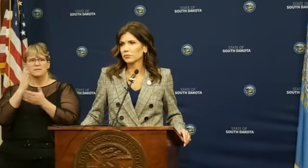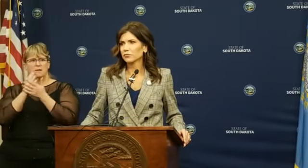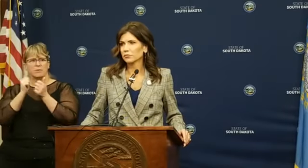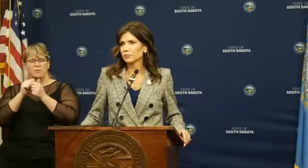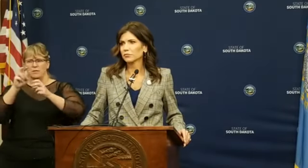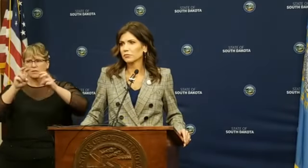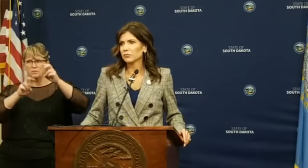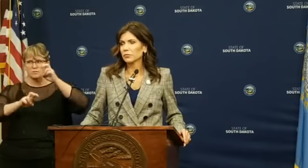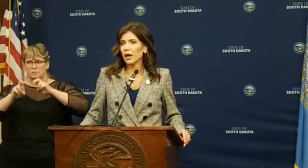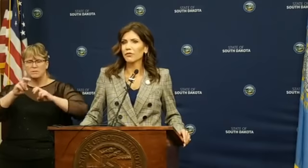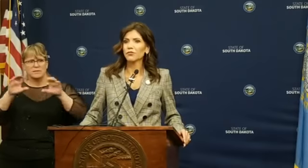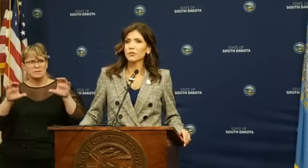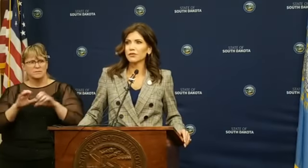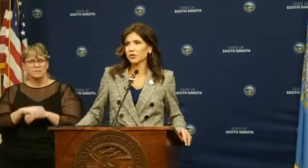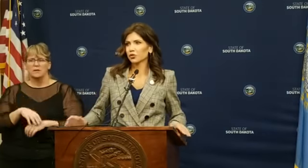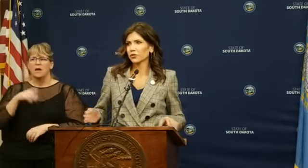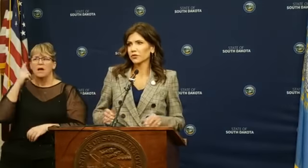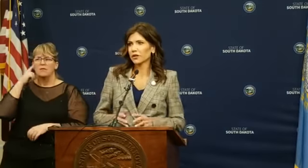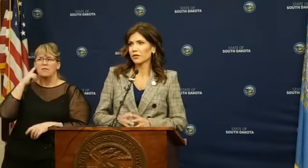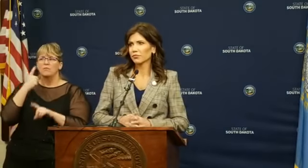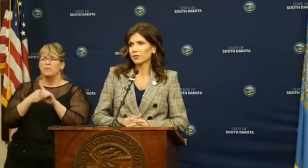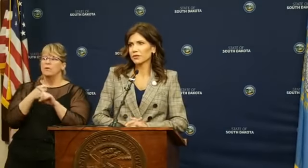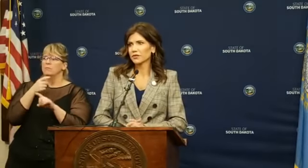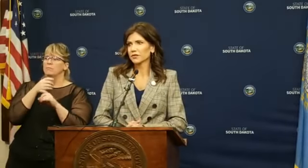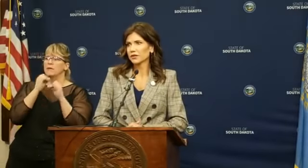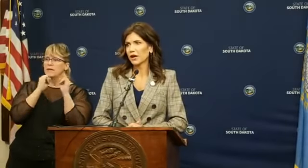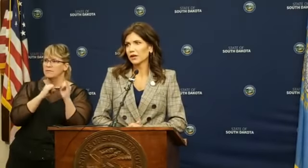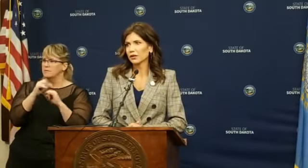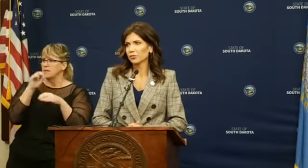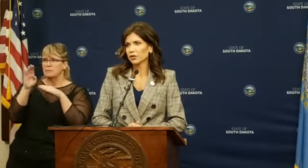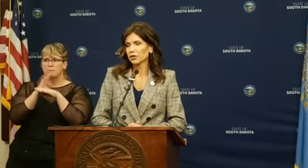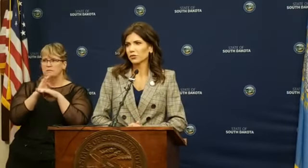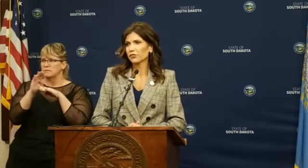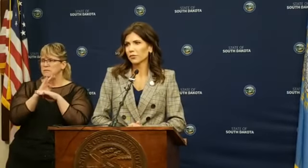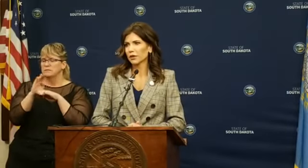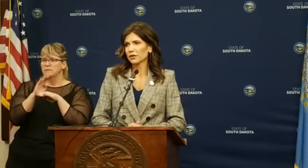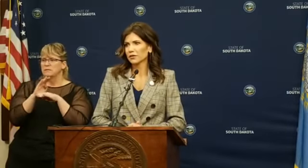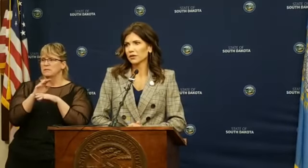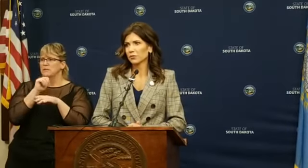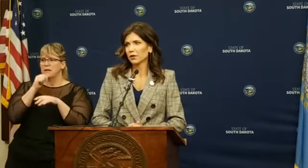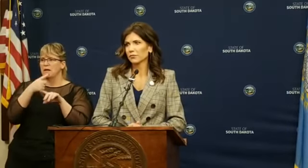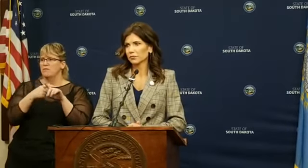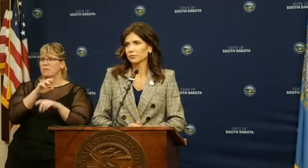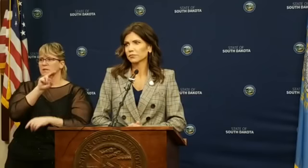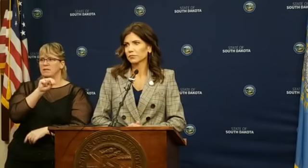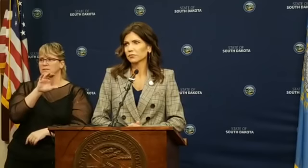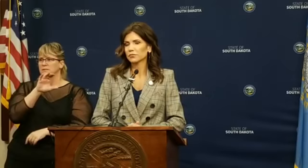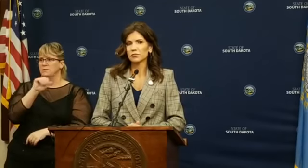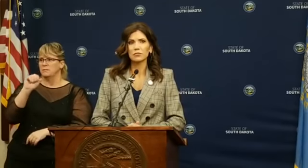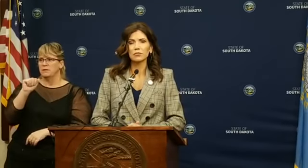activities? I've heard from individuals, not businesses and not in particular from the NCAA.